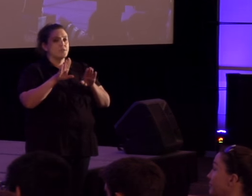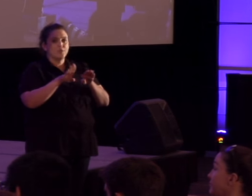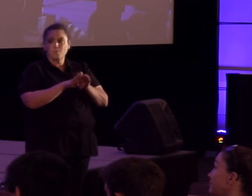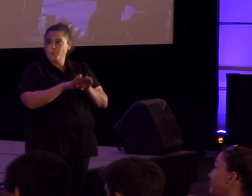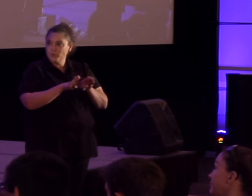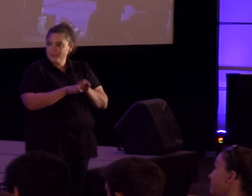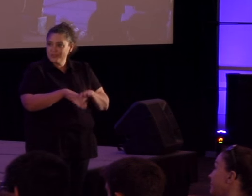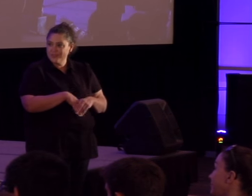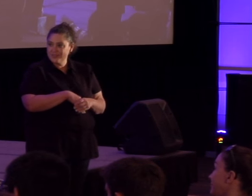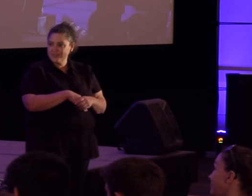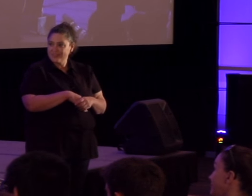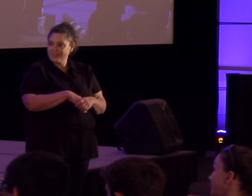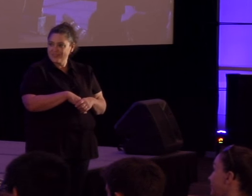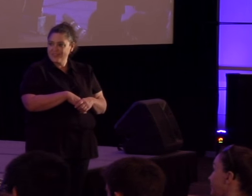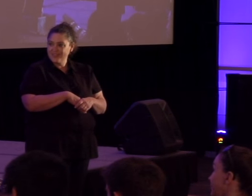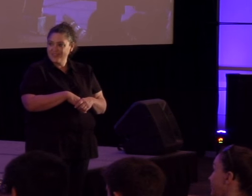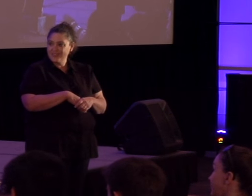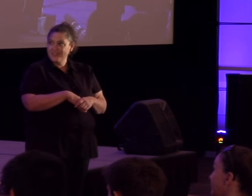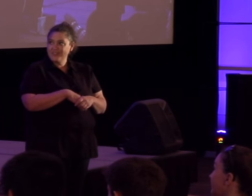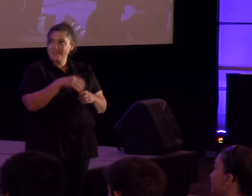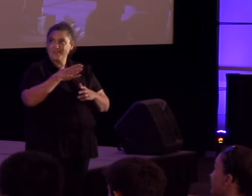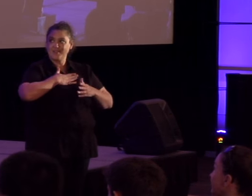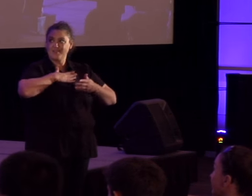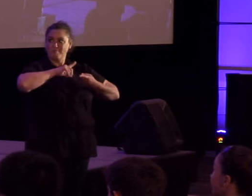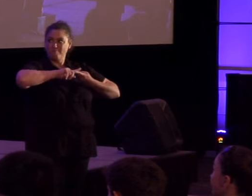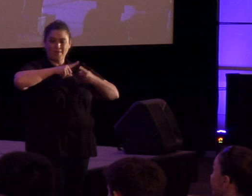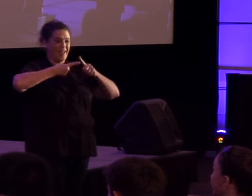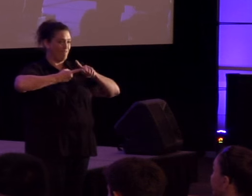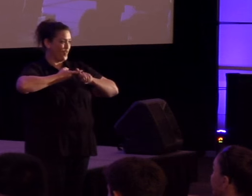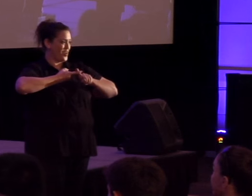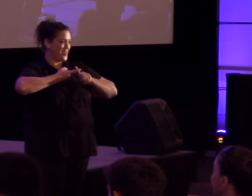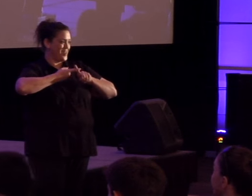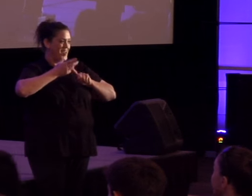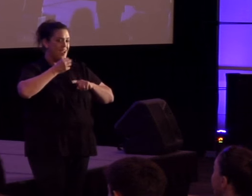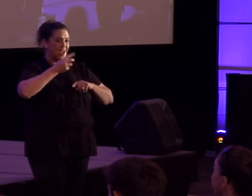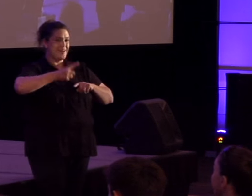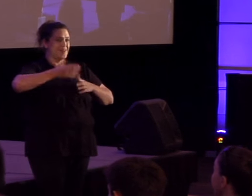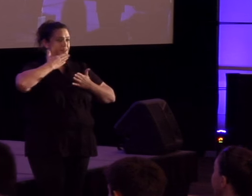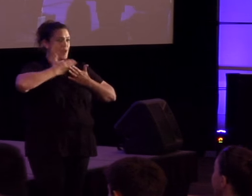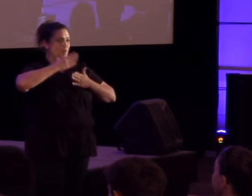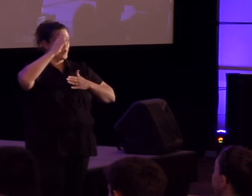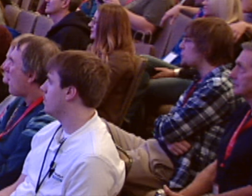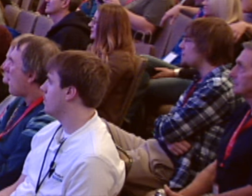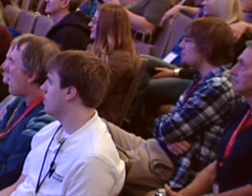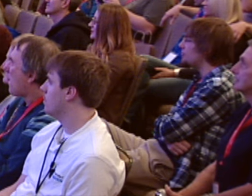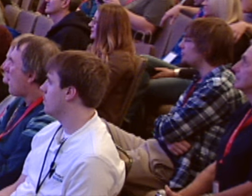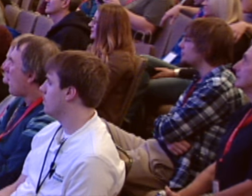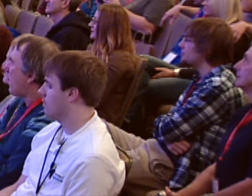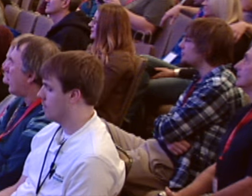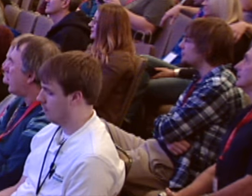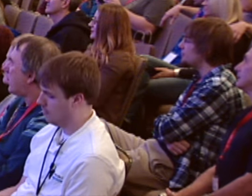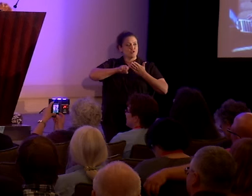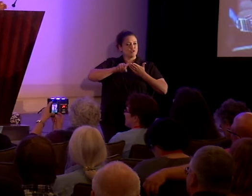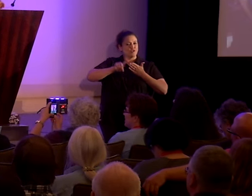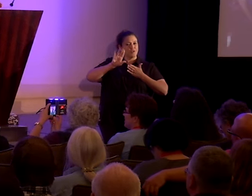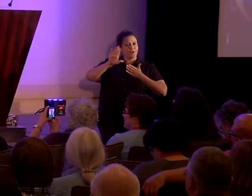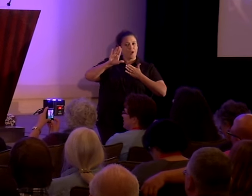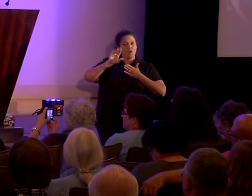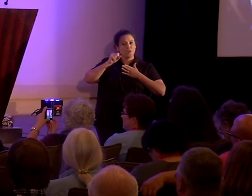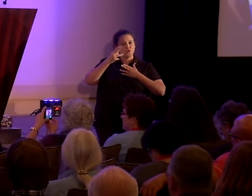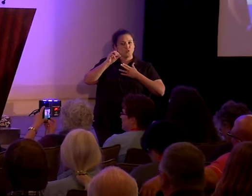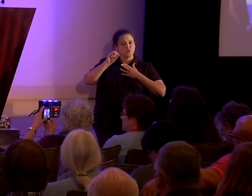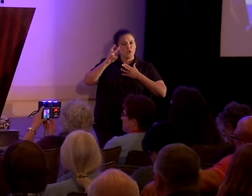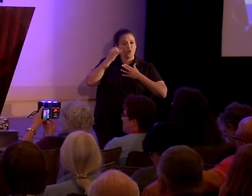my friend and a damn good guy. You need to check out his show if you haven't